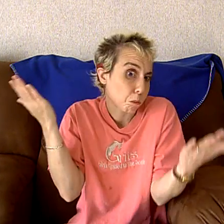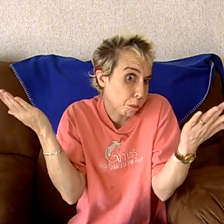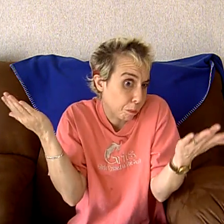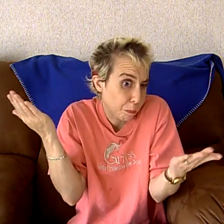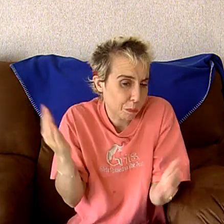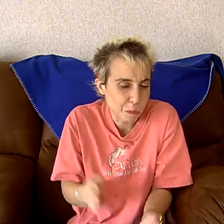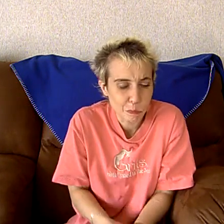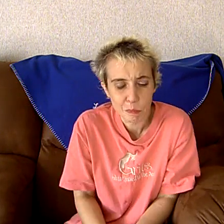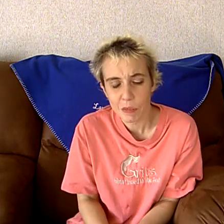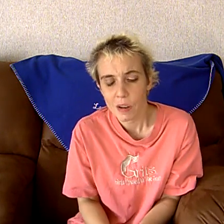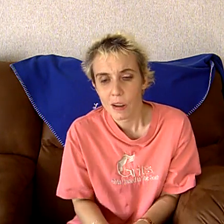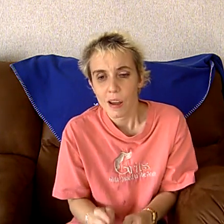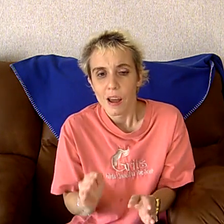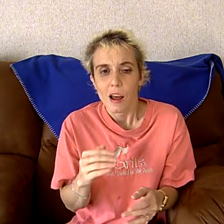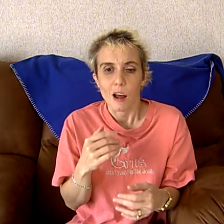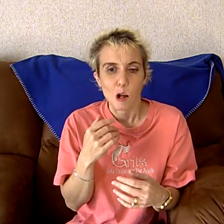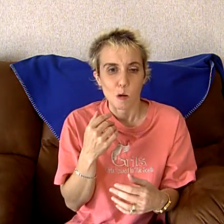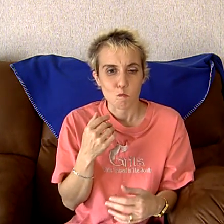quack. Um,